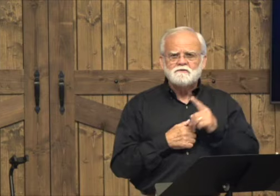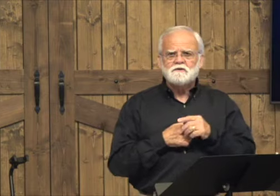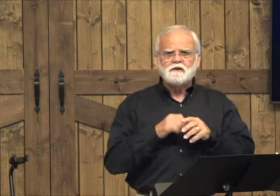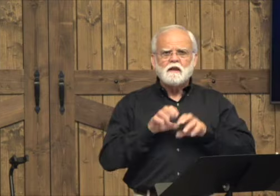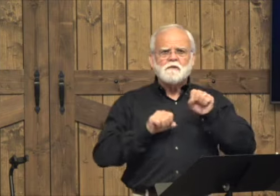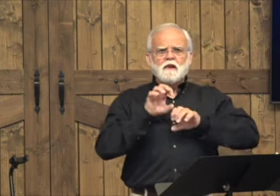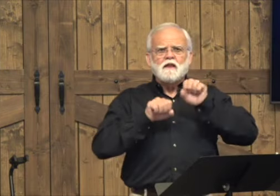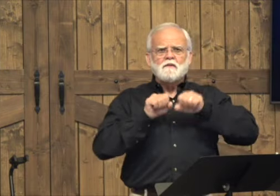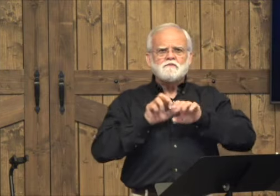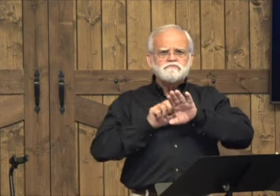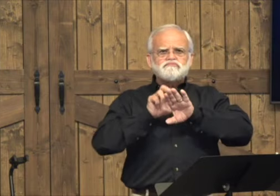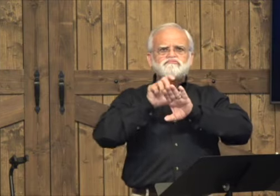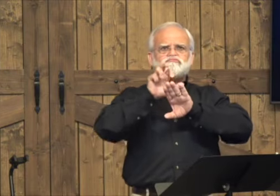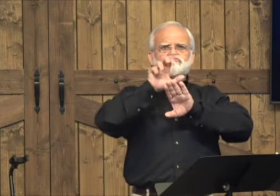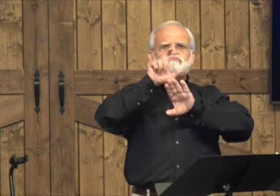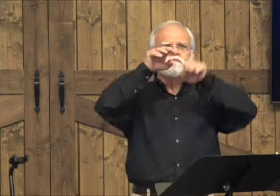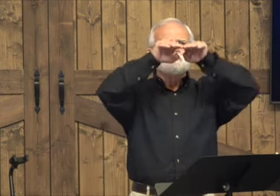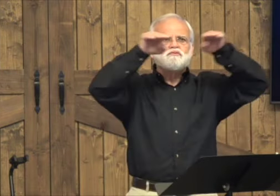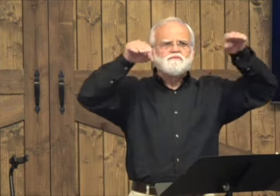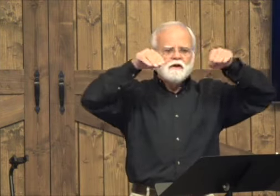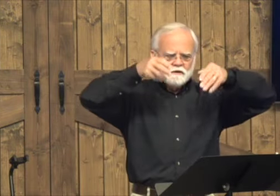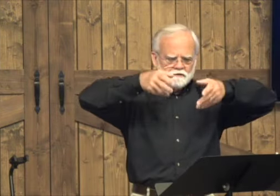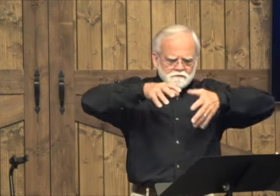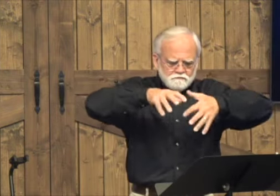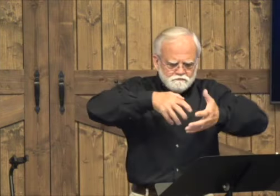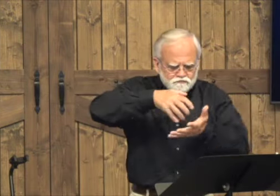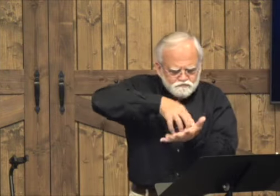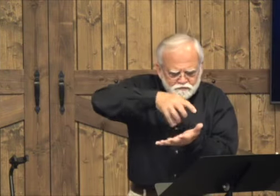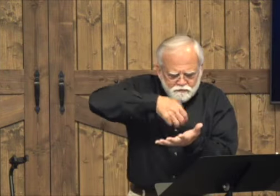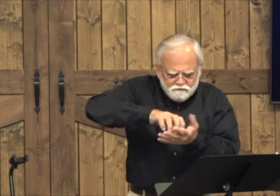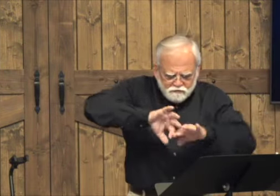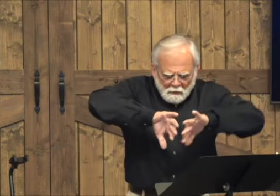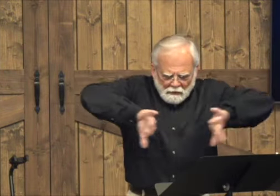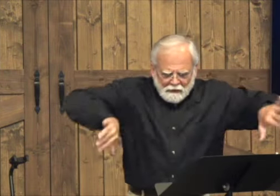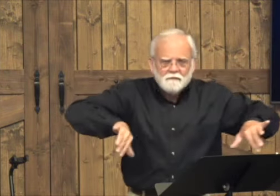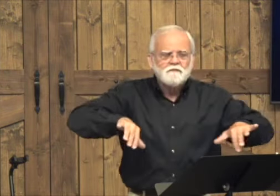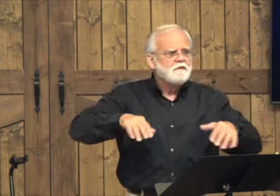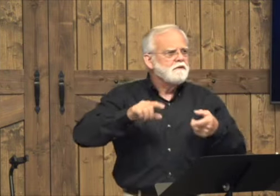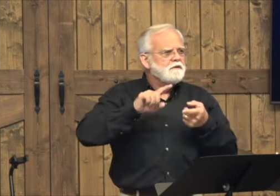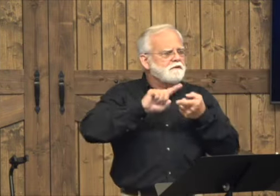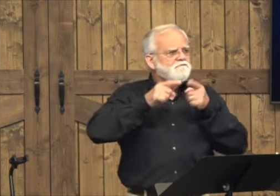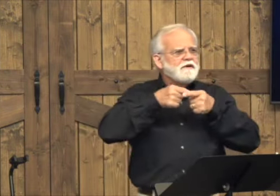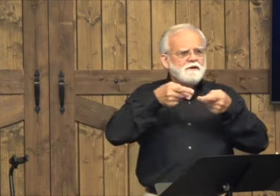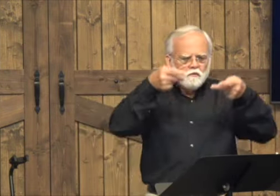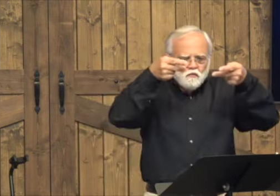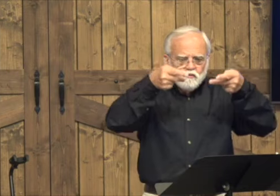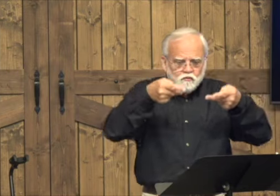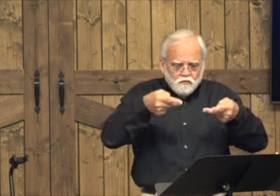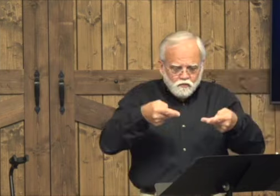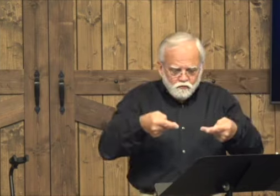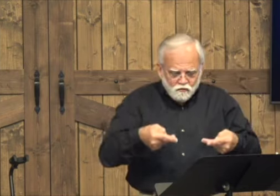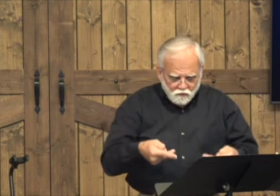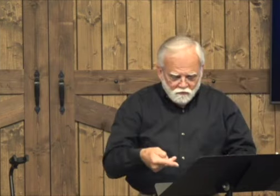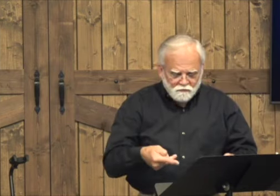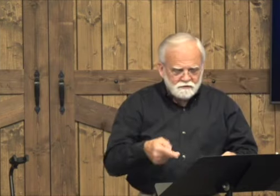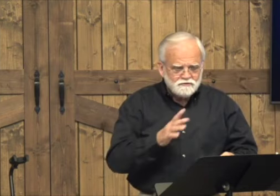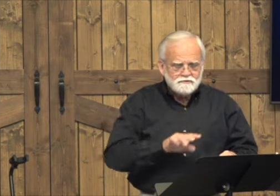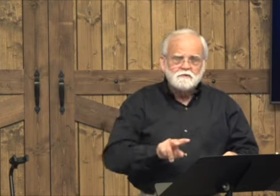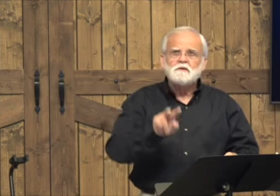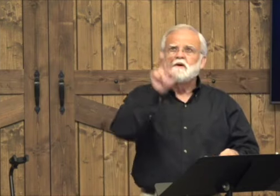they could do. So they climbed up to the roof of the house, made an opening, lowered their friend down